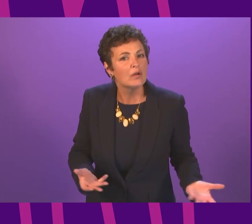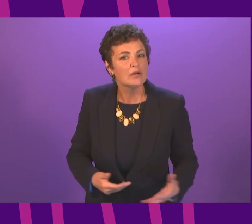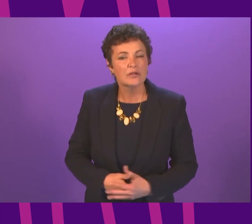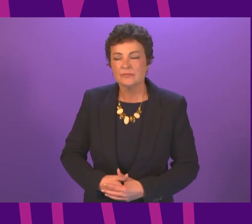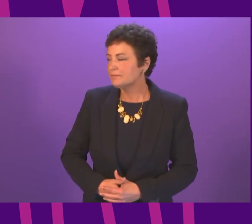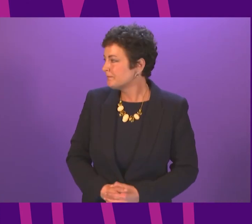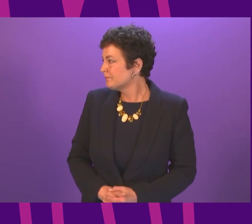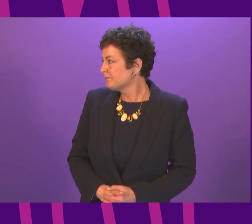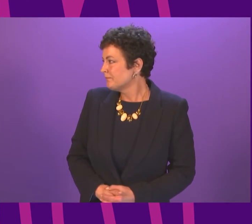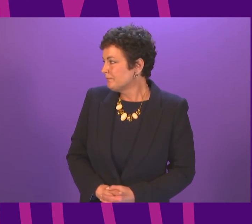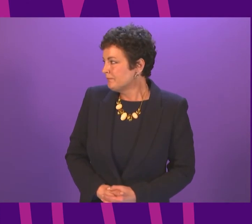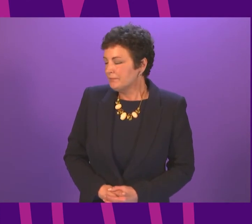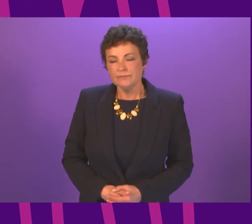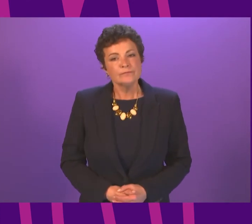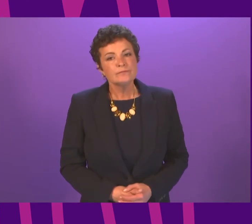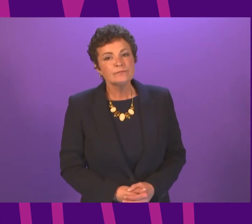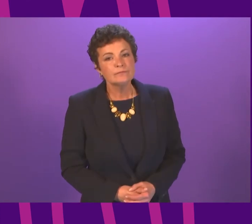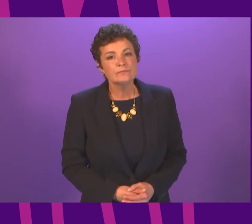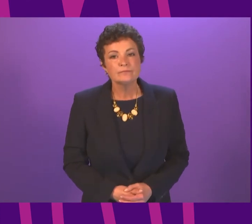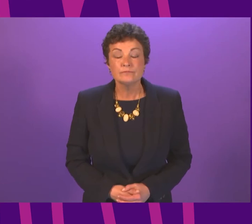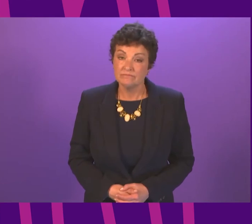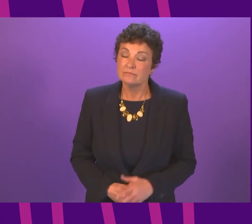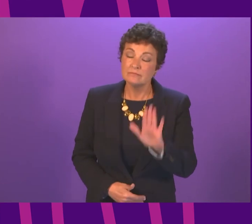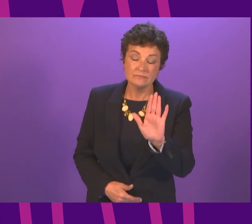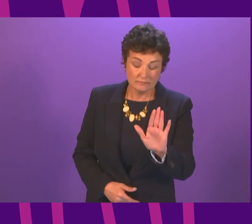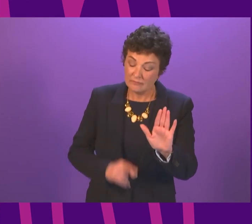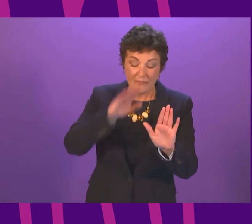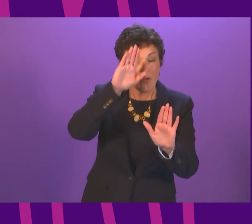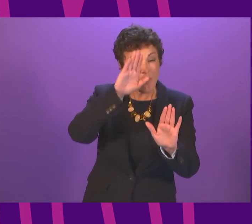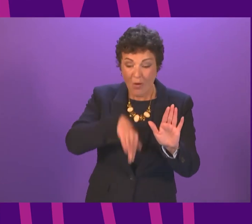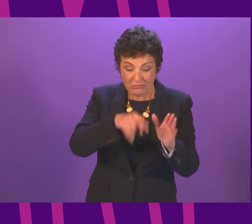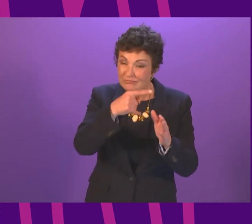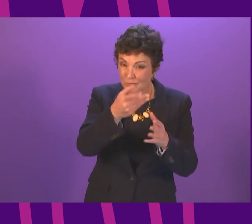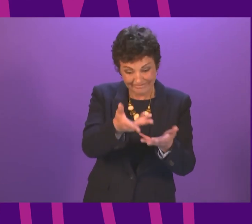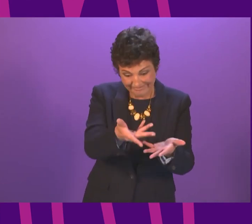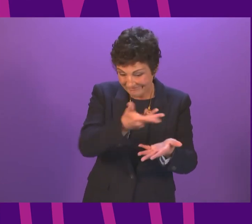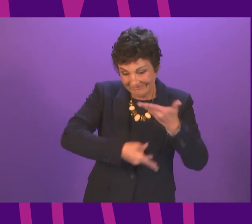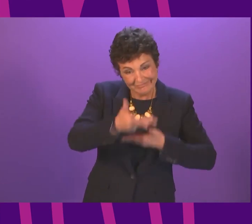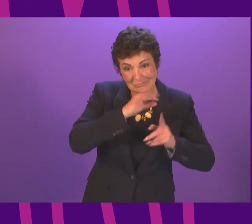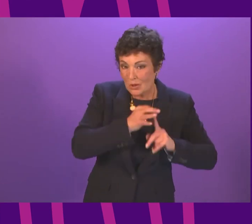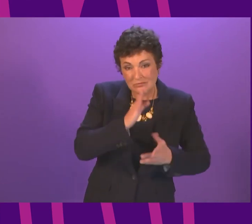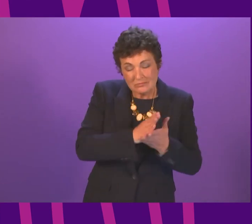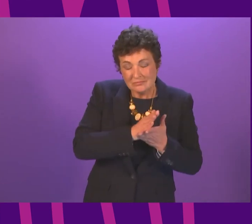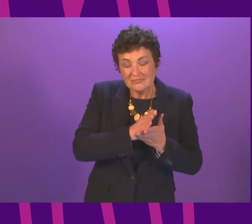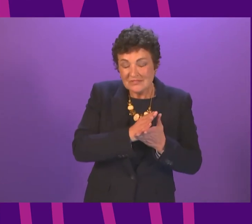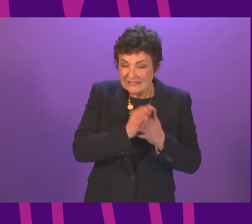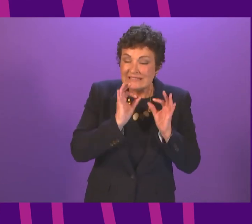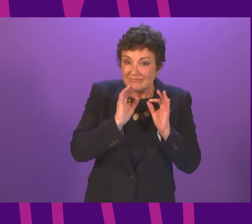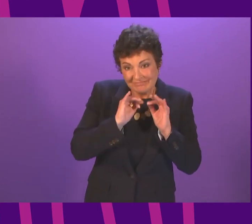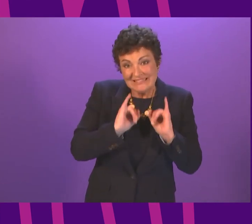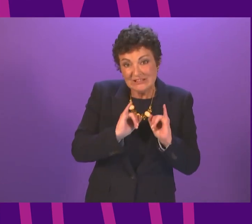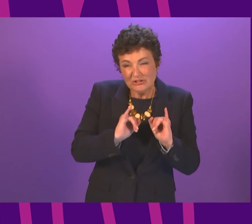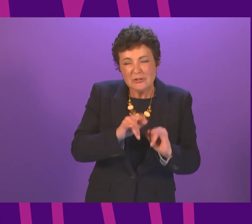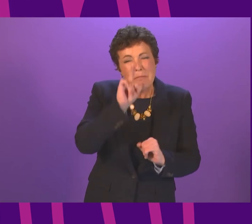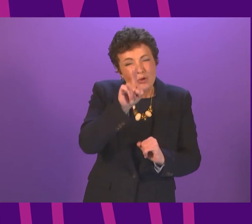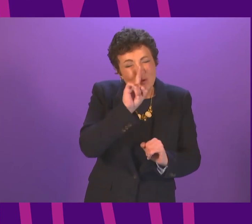First Minister. In all of these very serious points that Anna Sarwar raises, there is one important fact that he